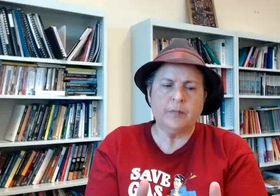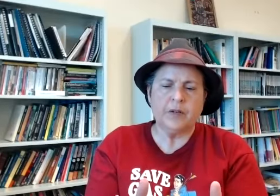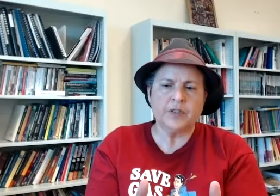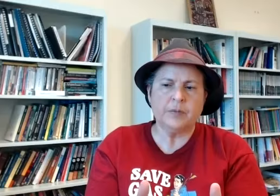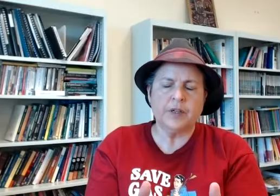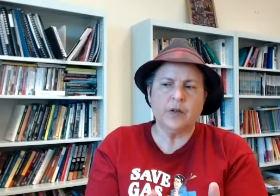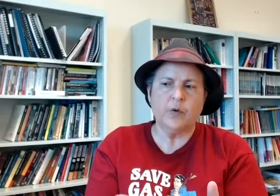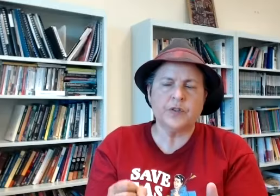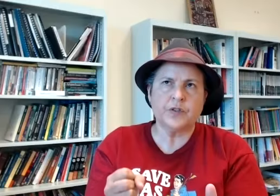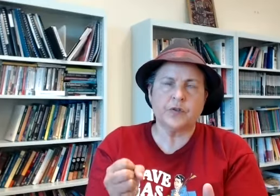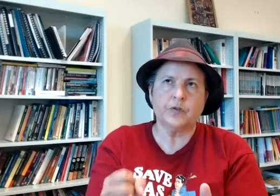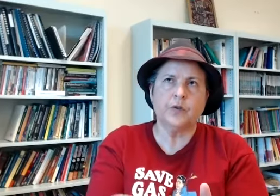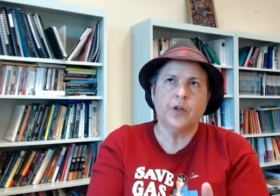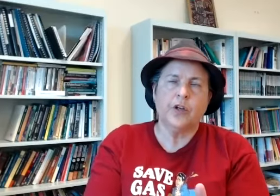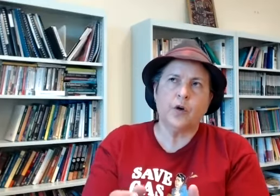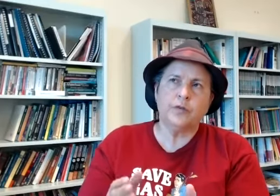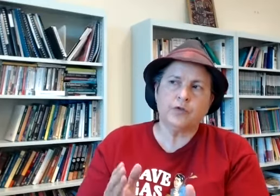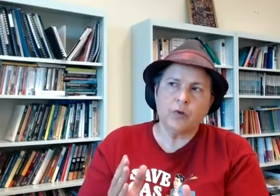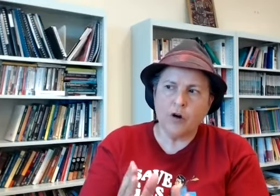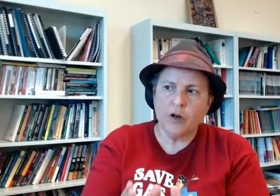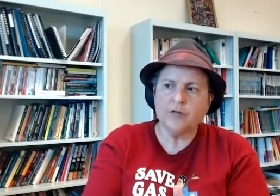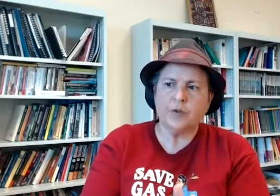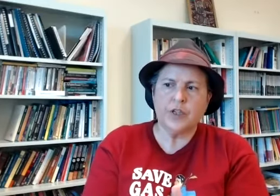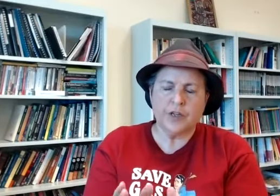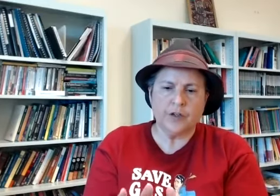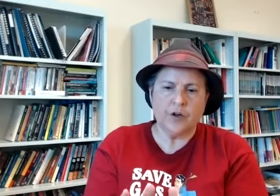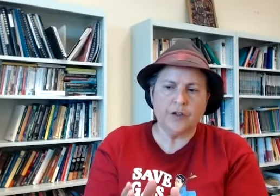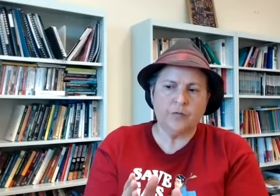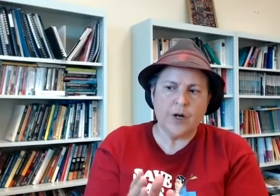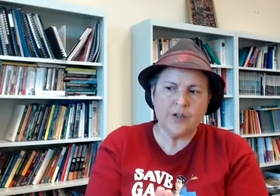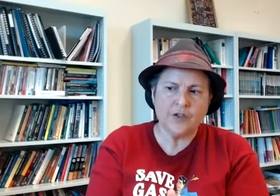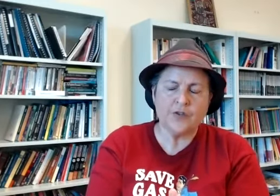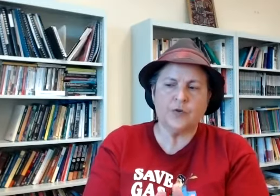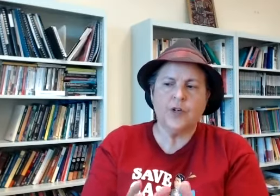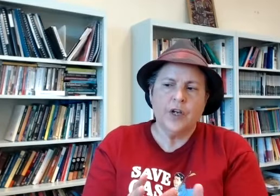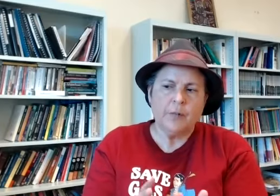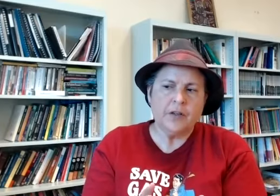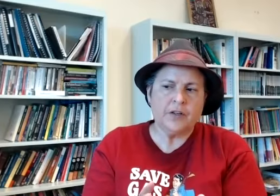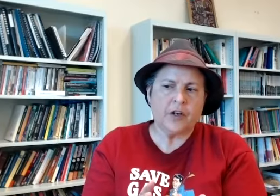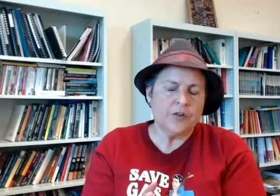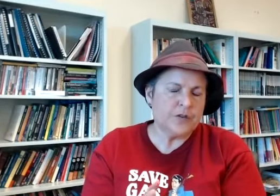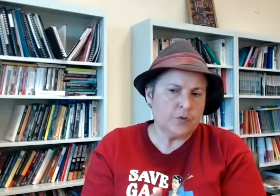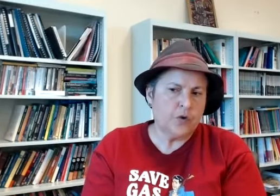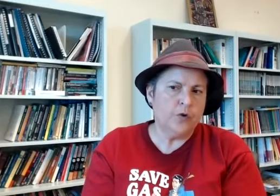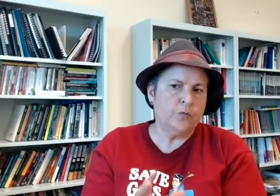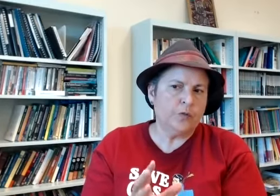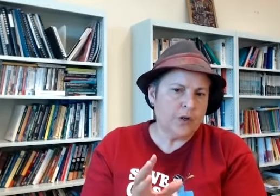disability or is it to kind of drive particular kind of wedges or i mean the kind of squirm kind of